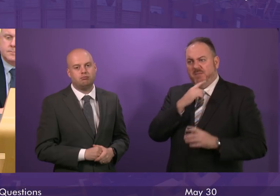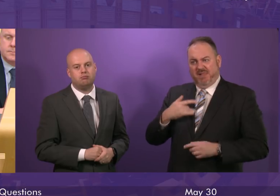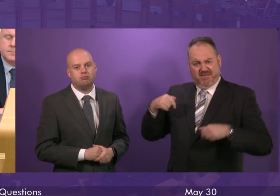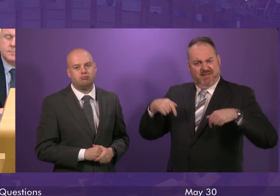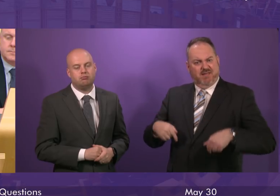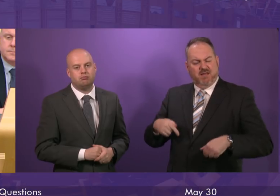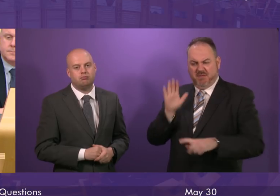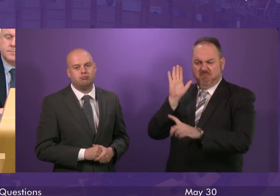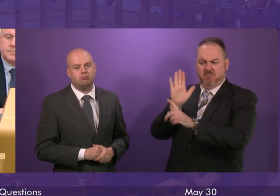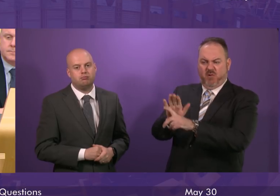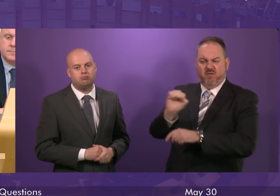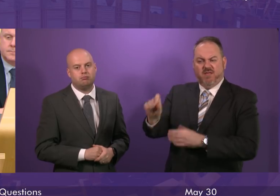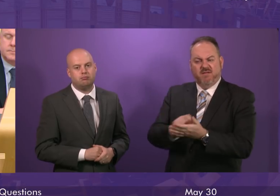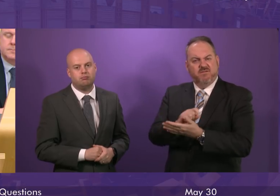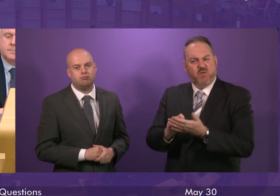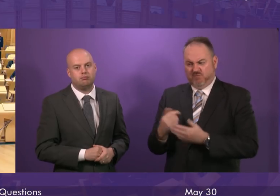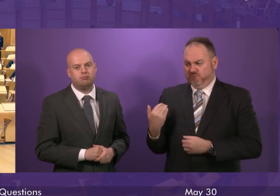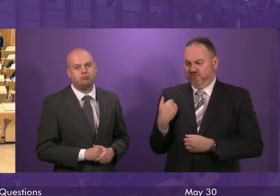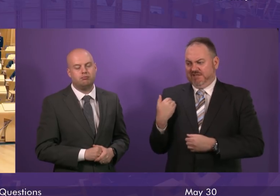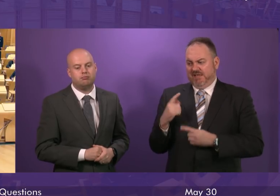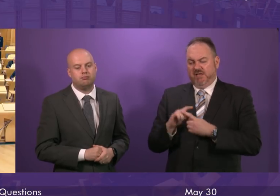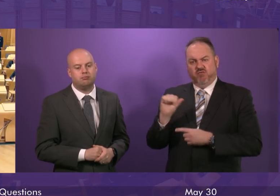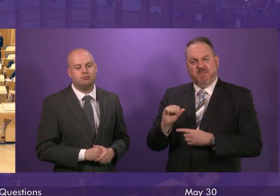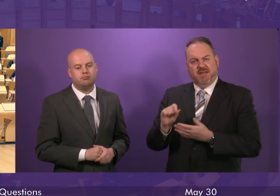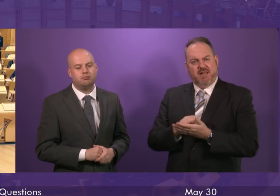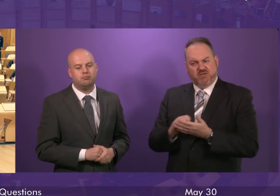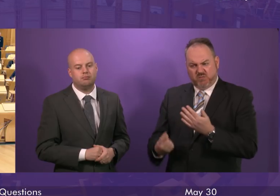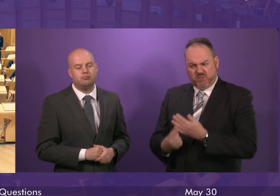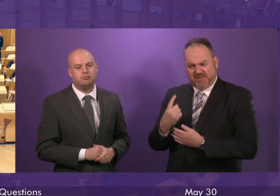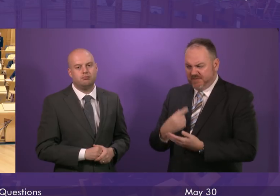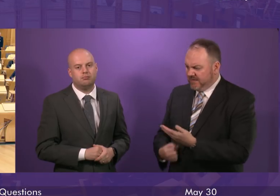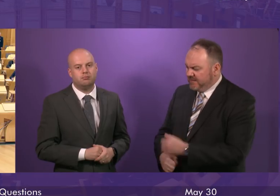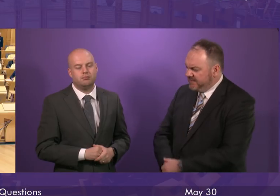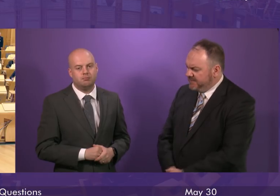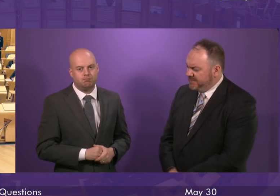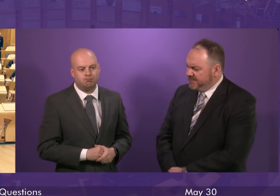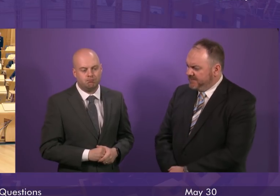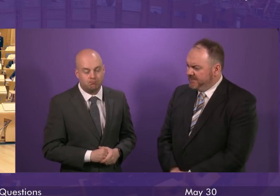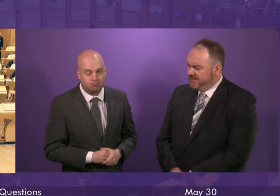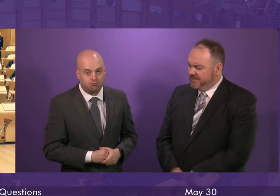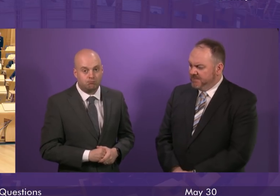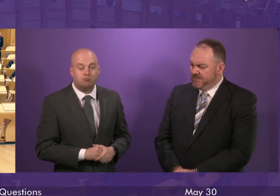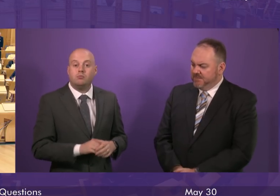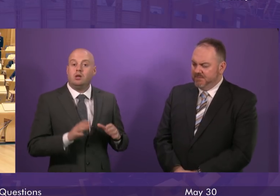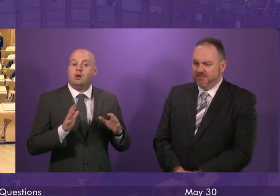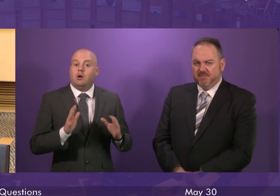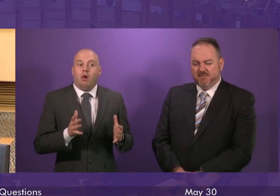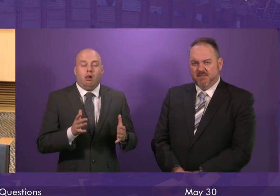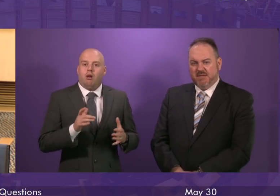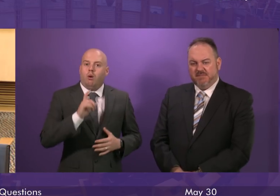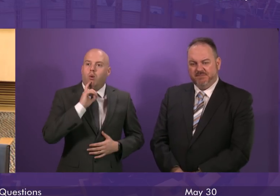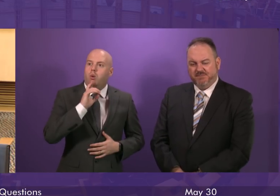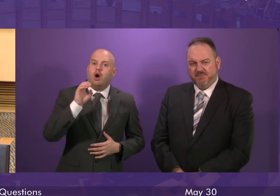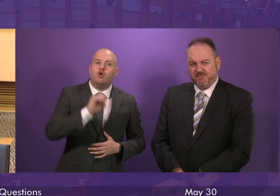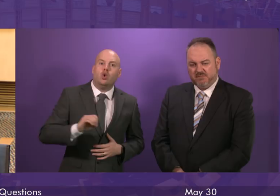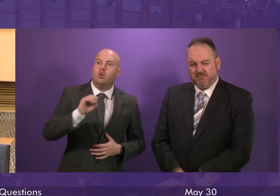were denied their vote at the recent EU elections first minister the number of EU nationals who appear to have been denied the vote